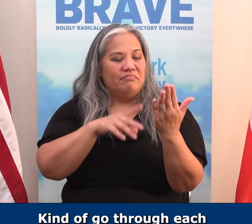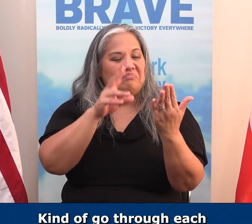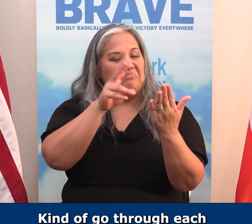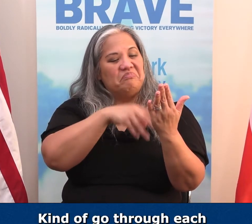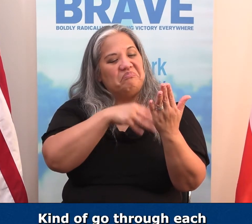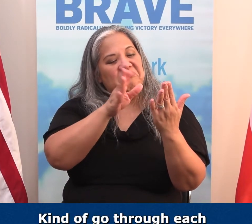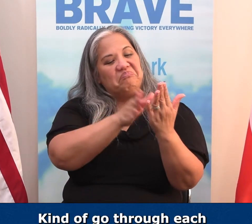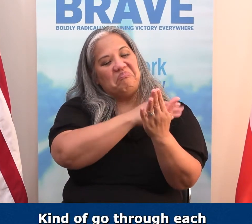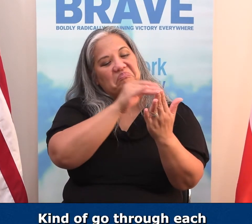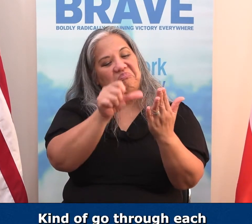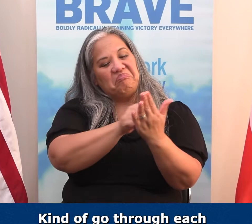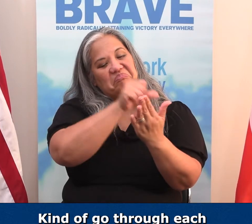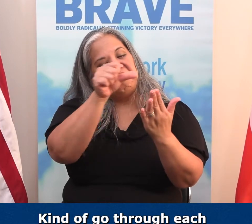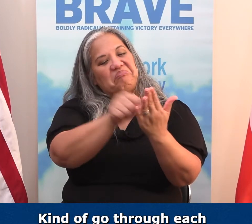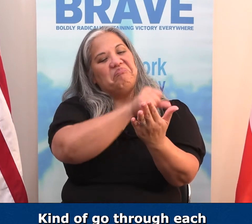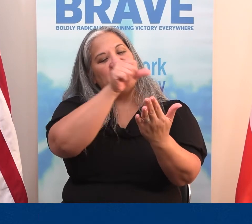kind of go through each of the pages, you know?